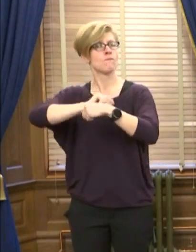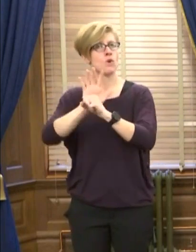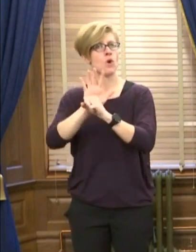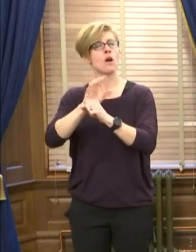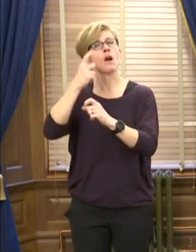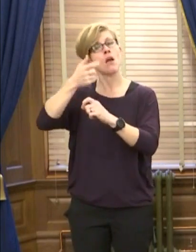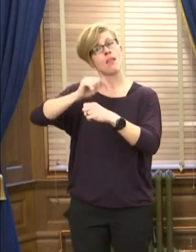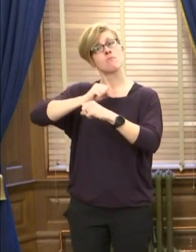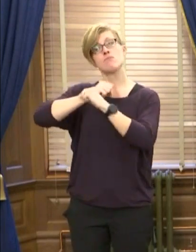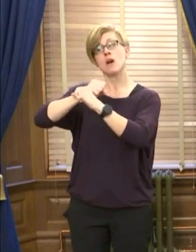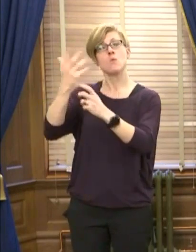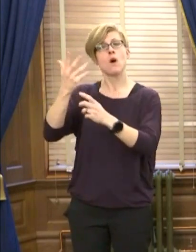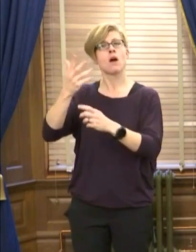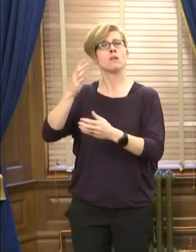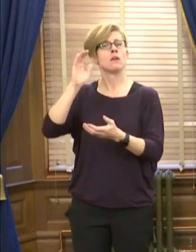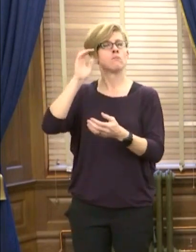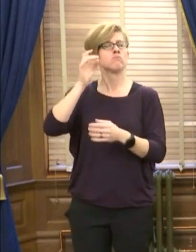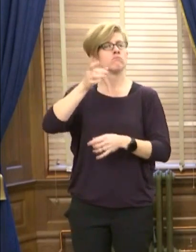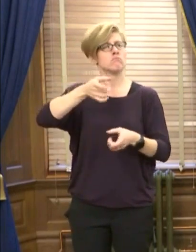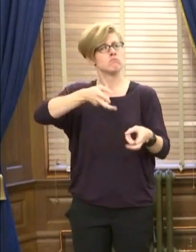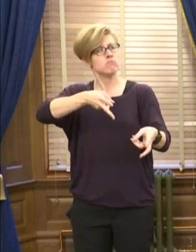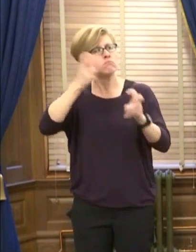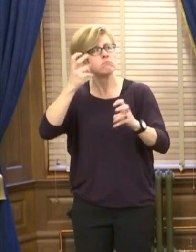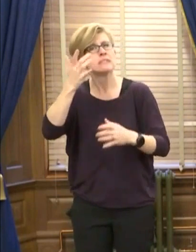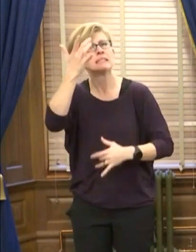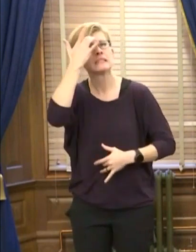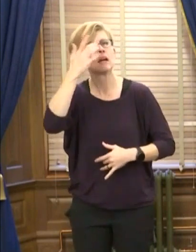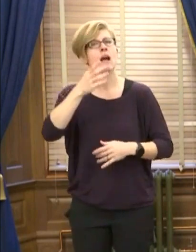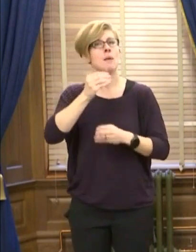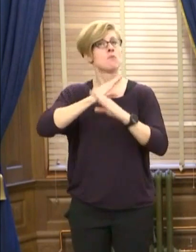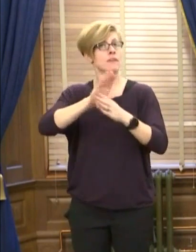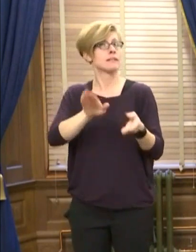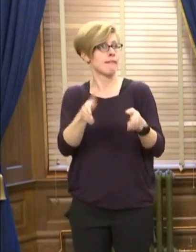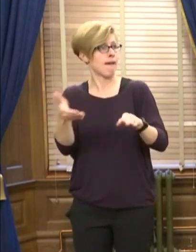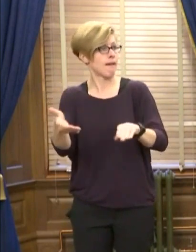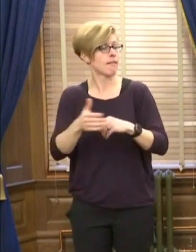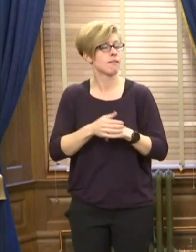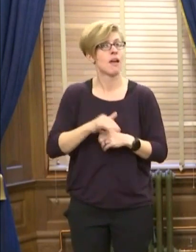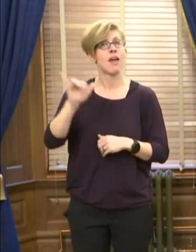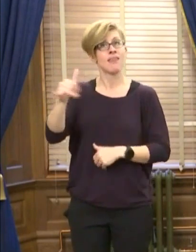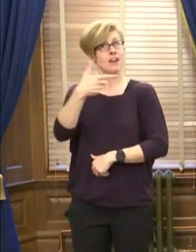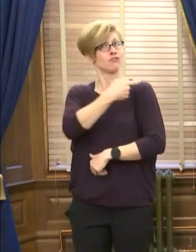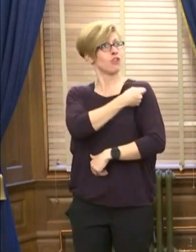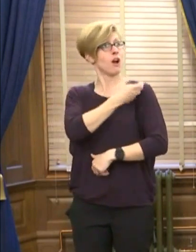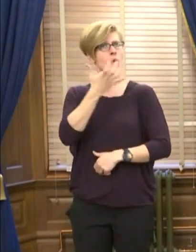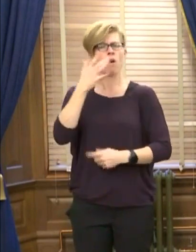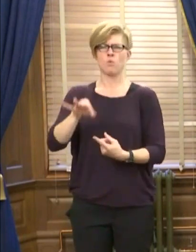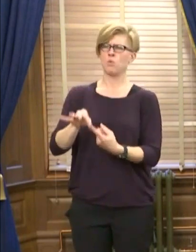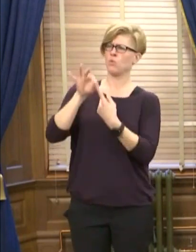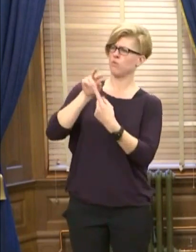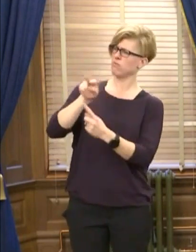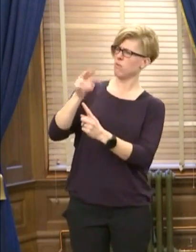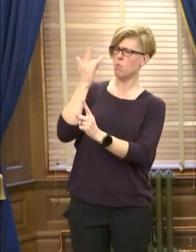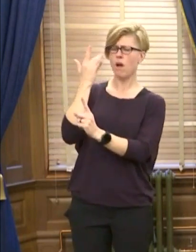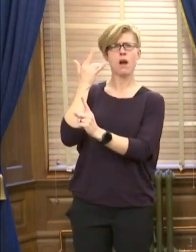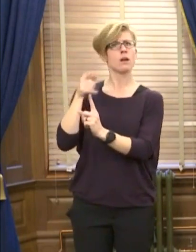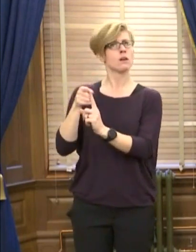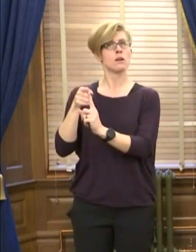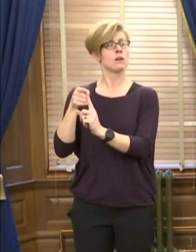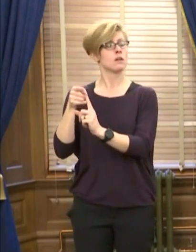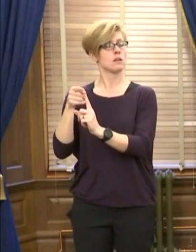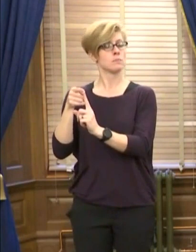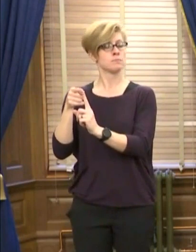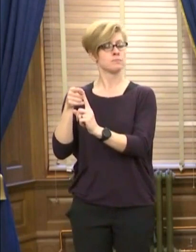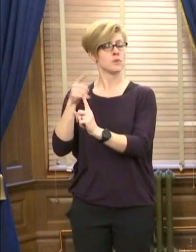and death from COVID-19. And what makes the Johnson & Johnson vaccine different is that it only requires